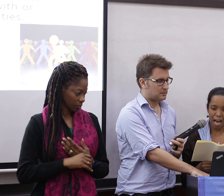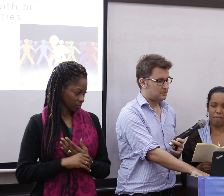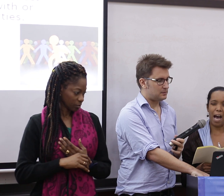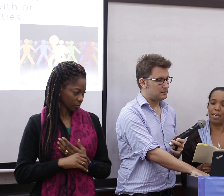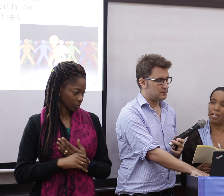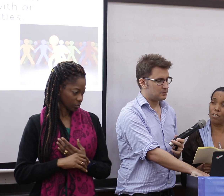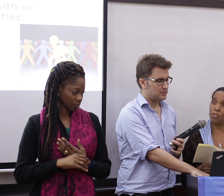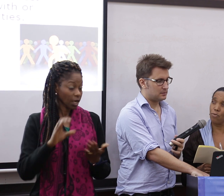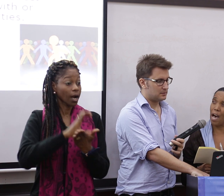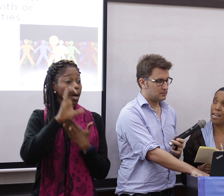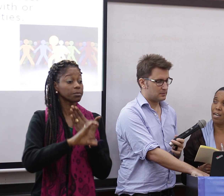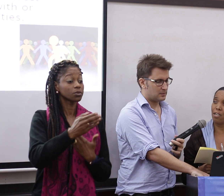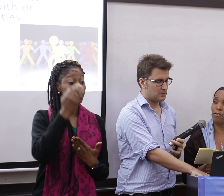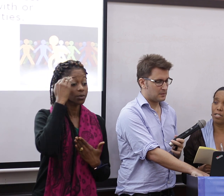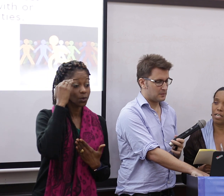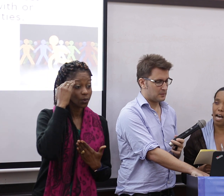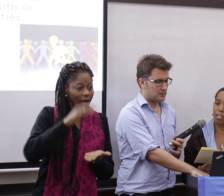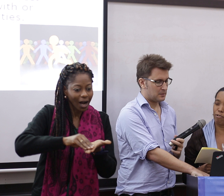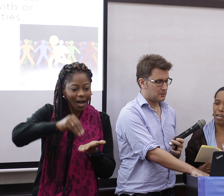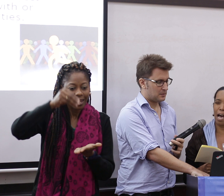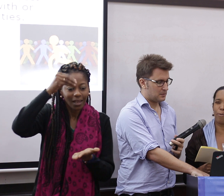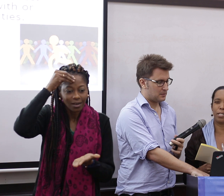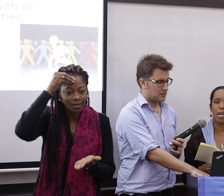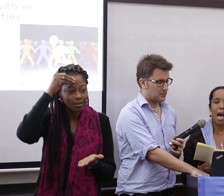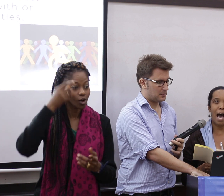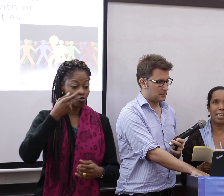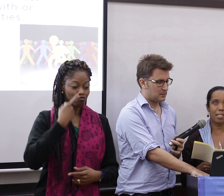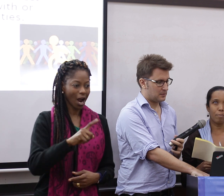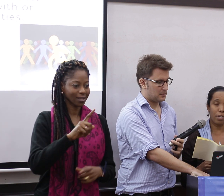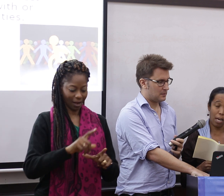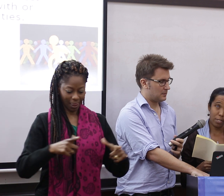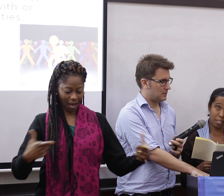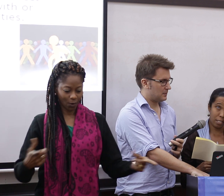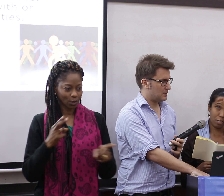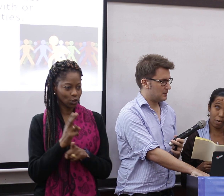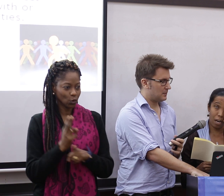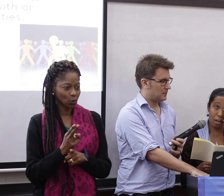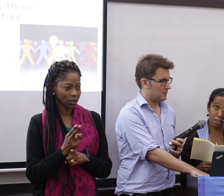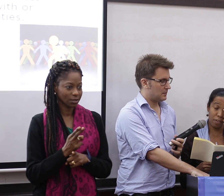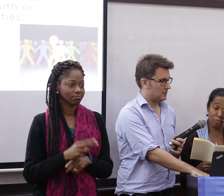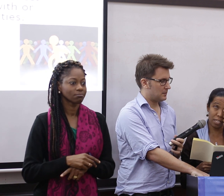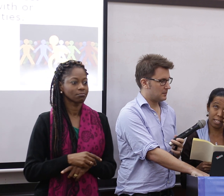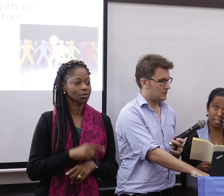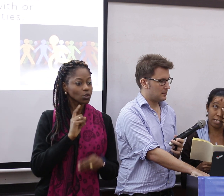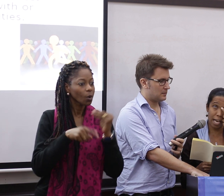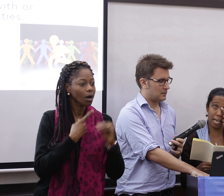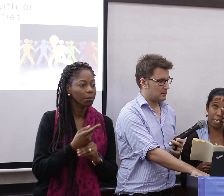have access to and learn the accurate language. And this morning, I was listening to a lot of the presenters, and I